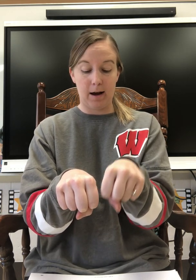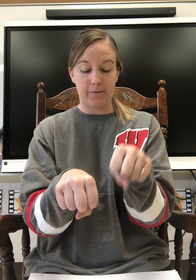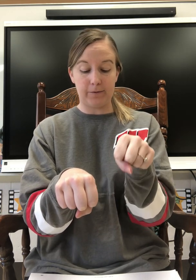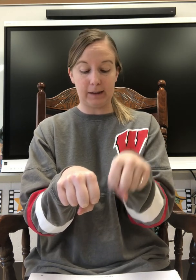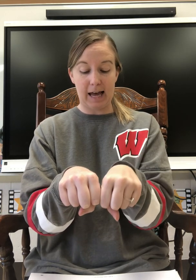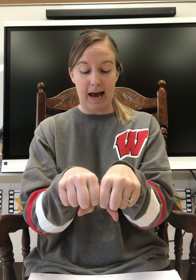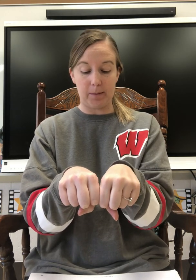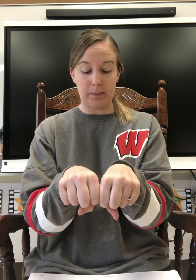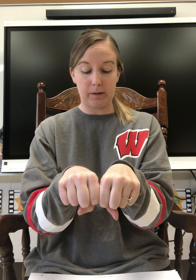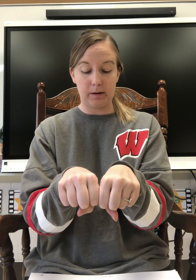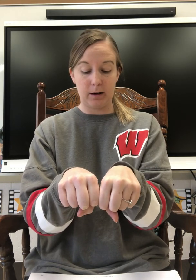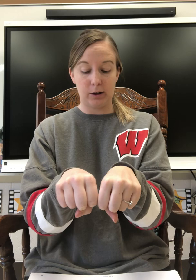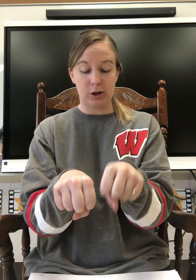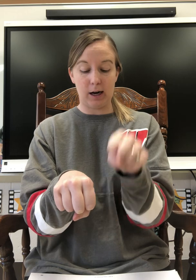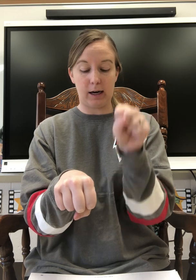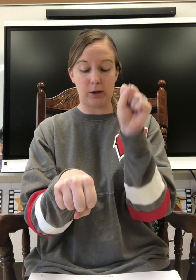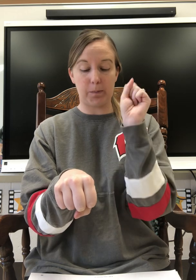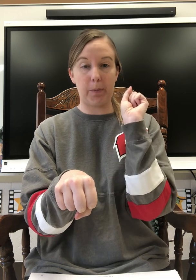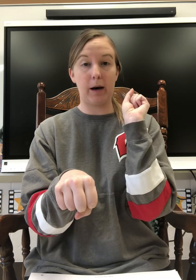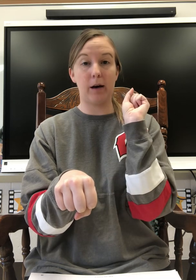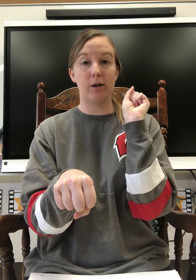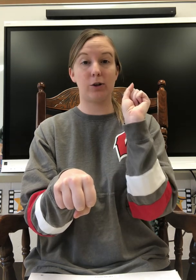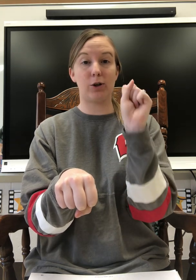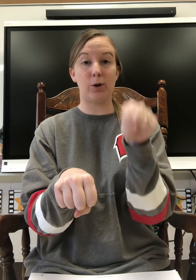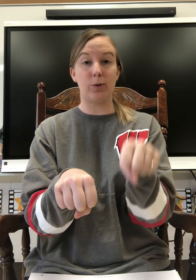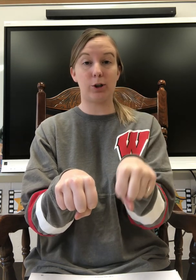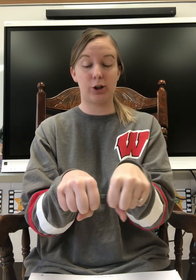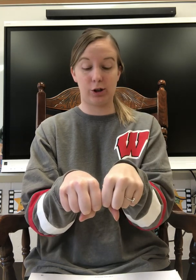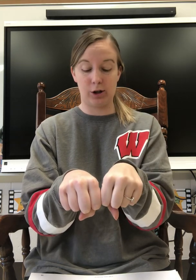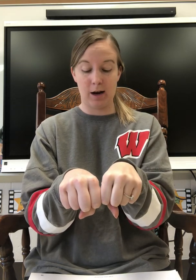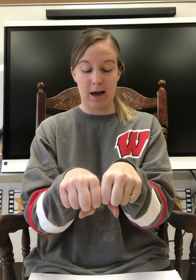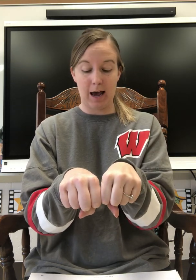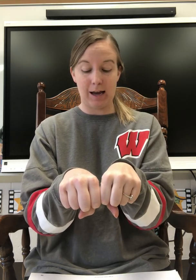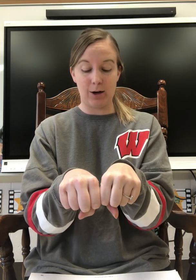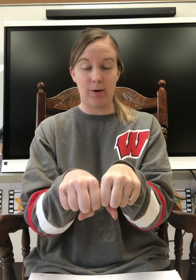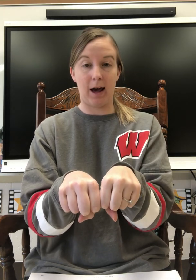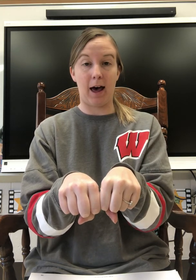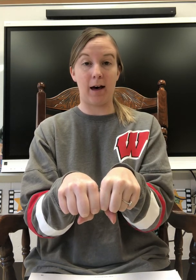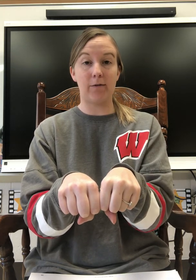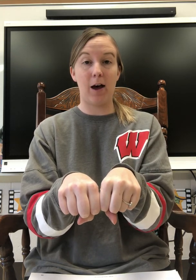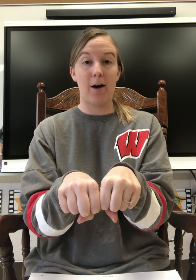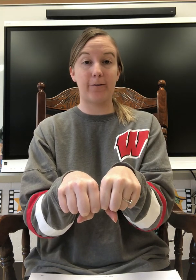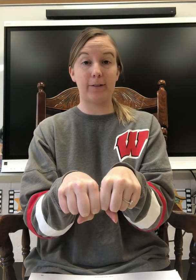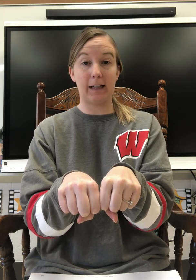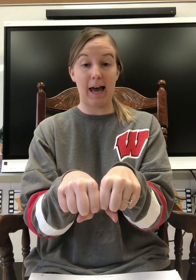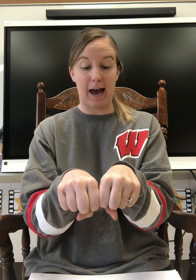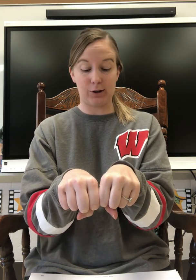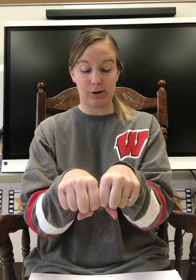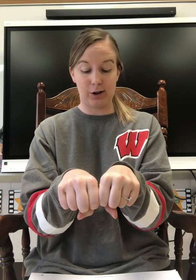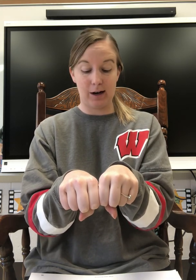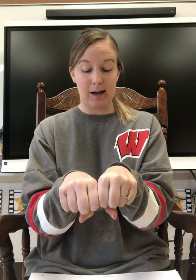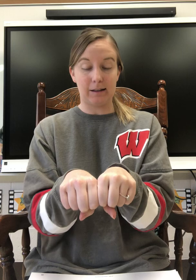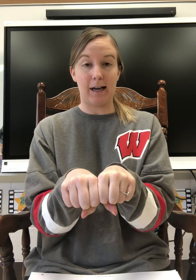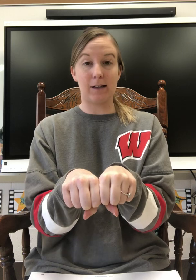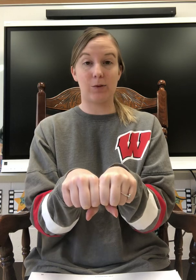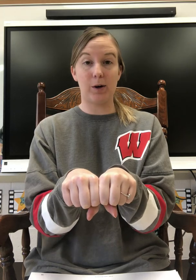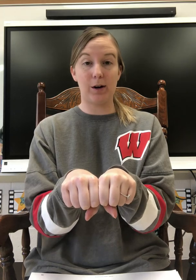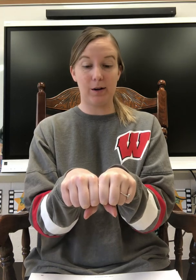Flap. Flap. p to sh, and you have flash. Last word.